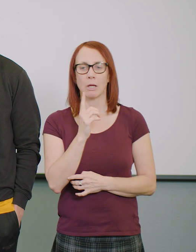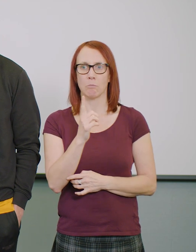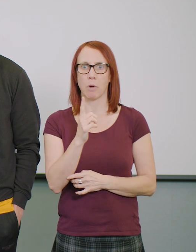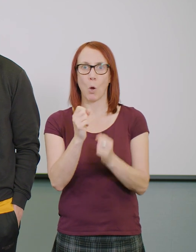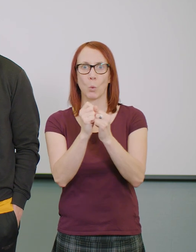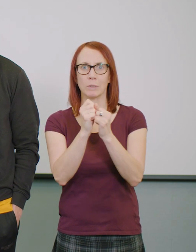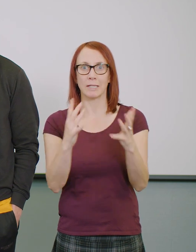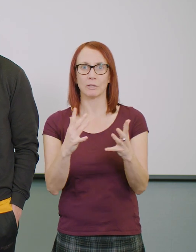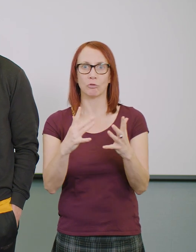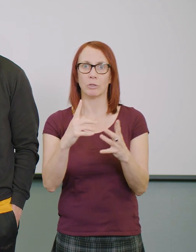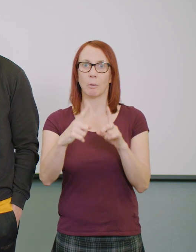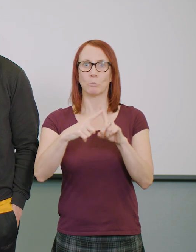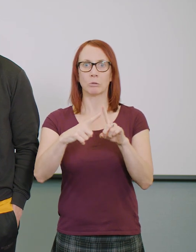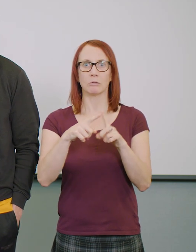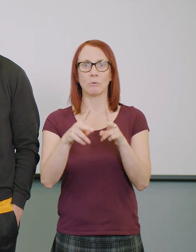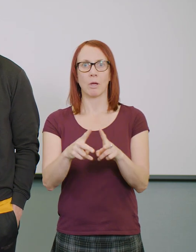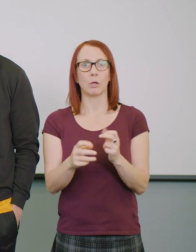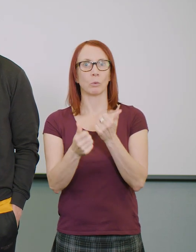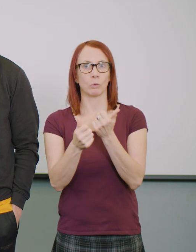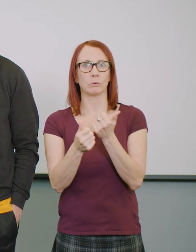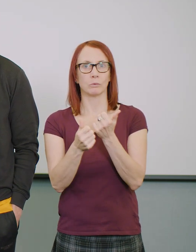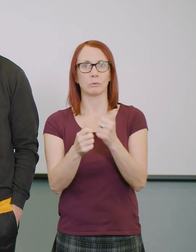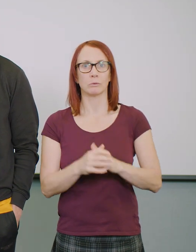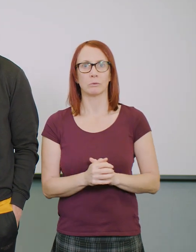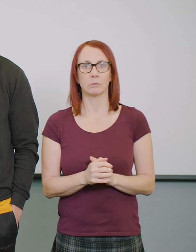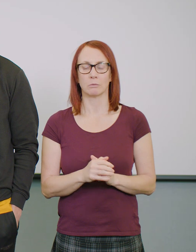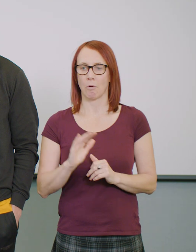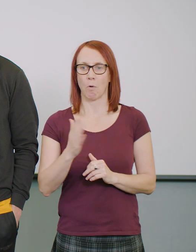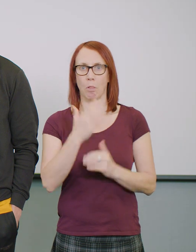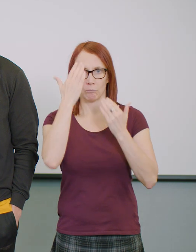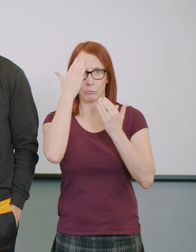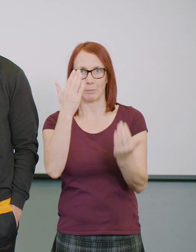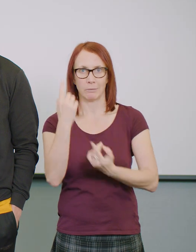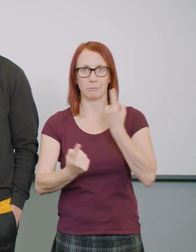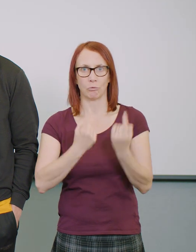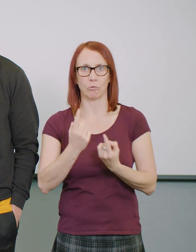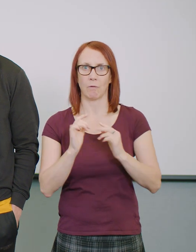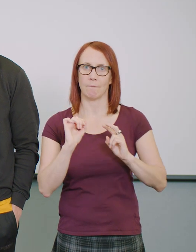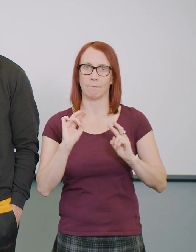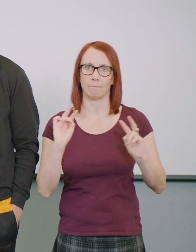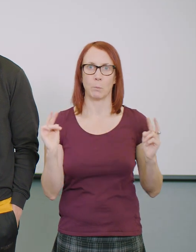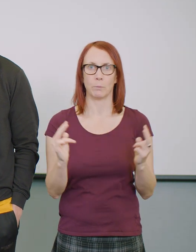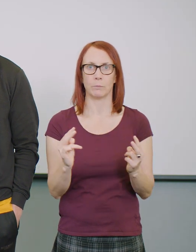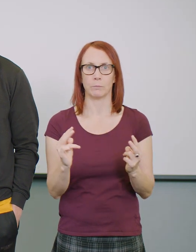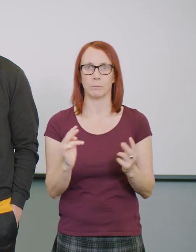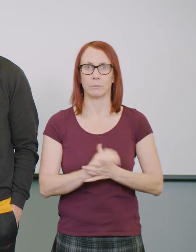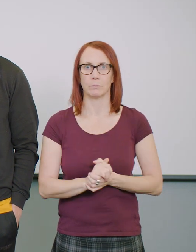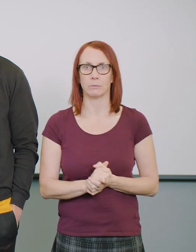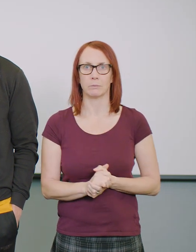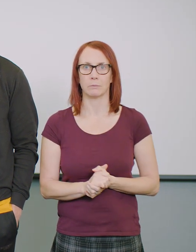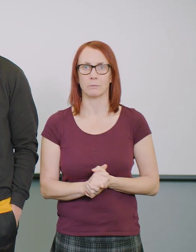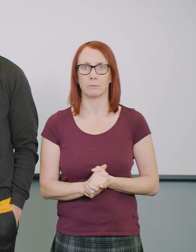disagreed in a positive manner which was really good and everybody respected everybody else's views and there was even